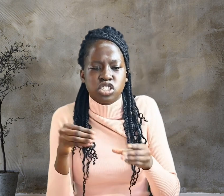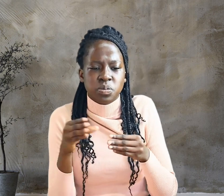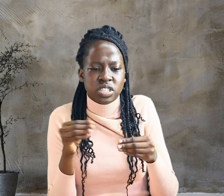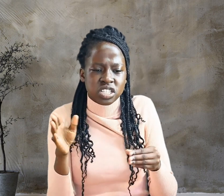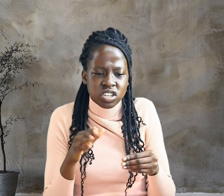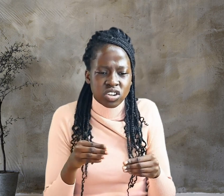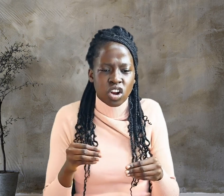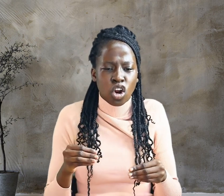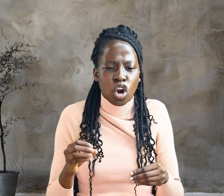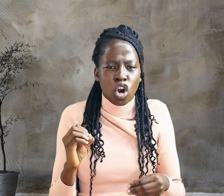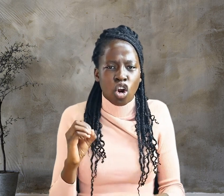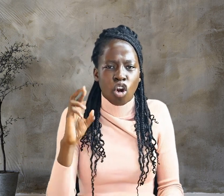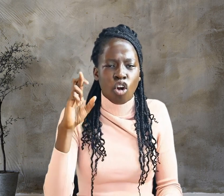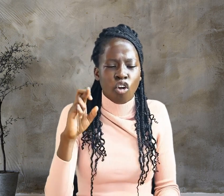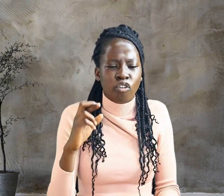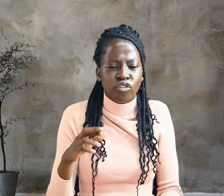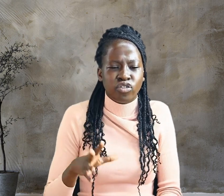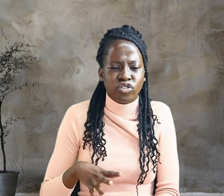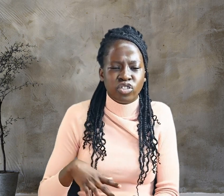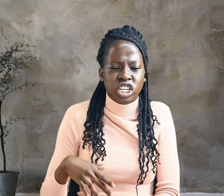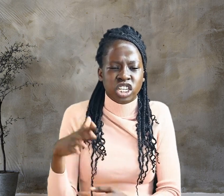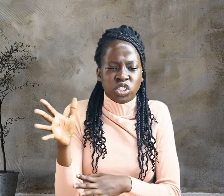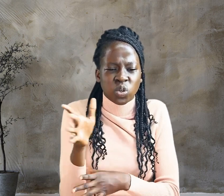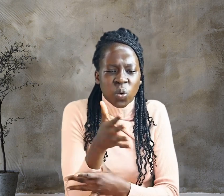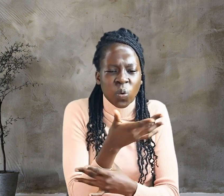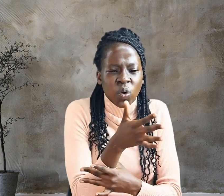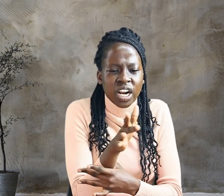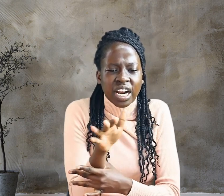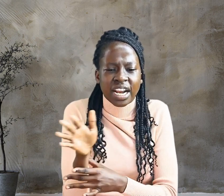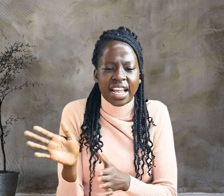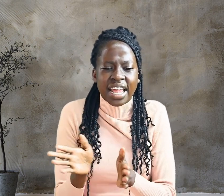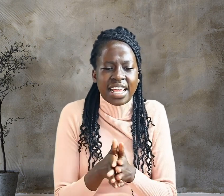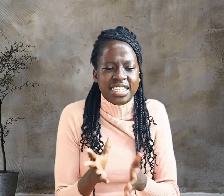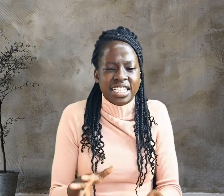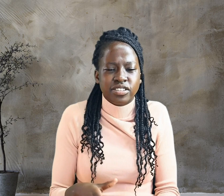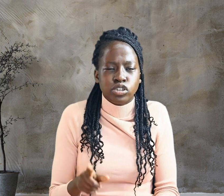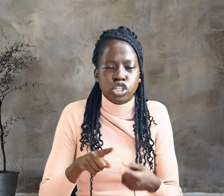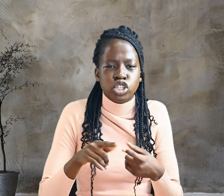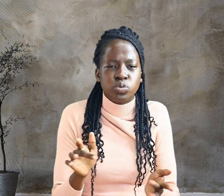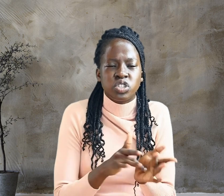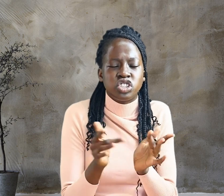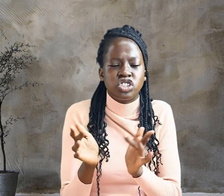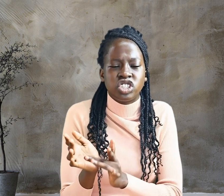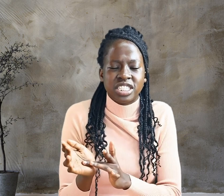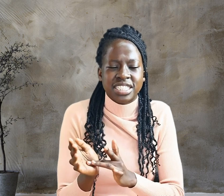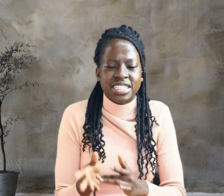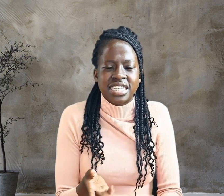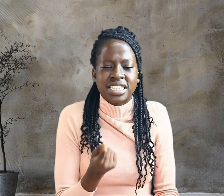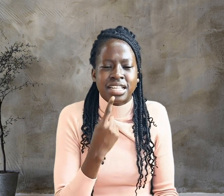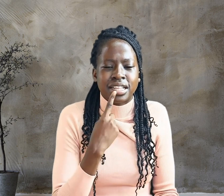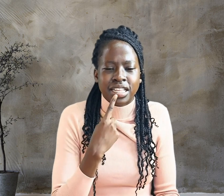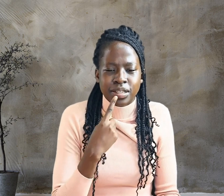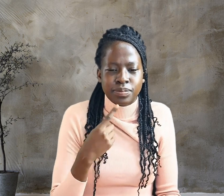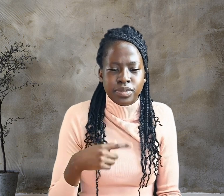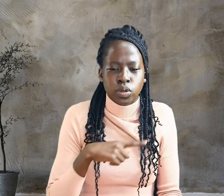plant, and lifted it to Jesus' lips. When he had received a drink, Jesus said,